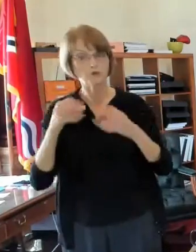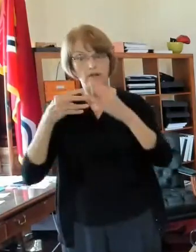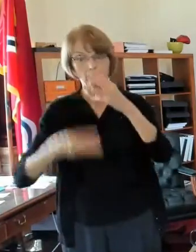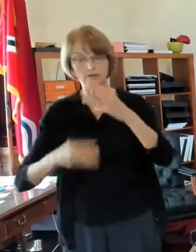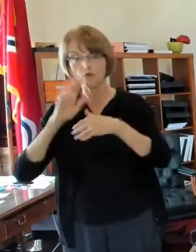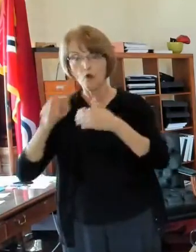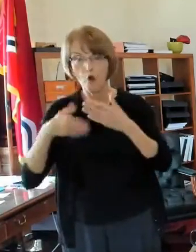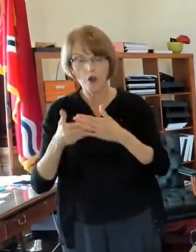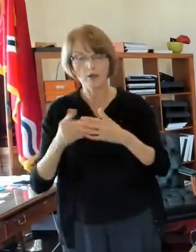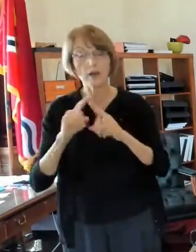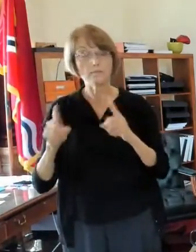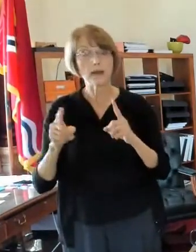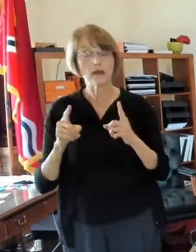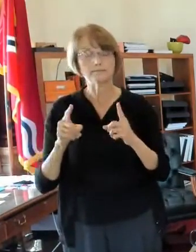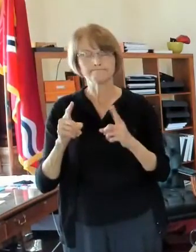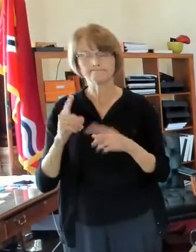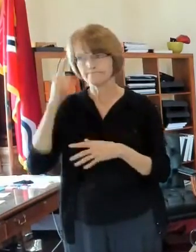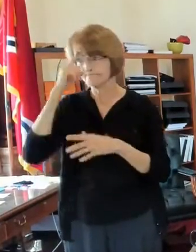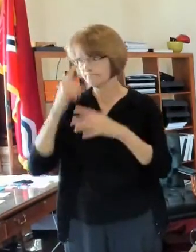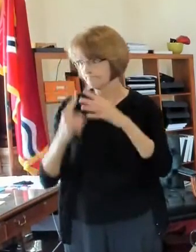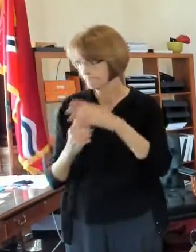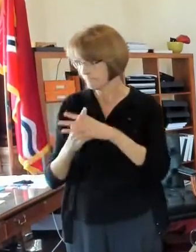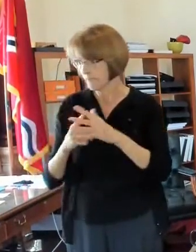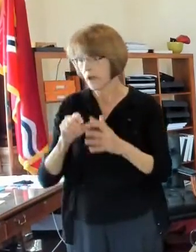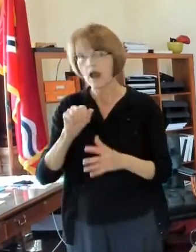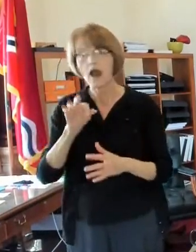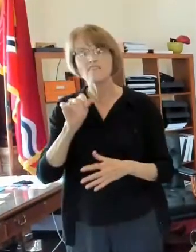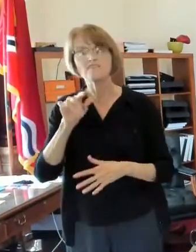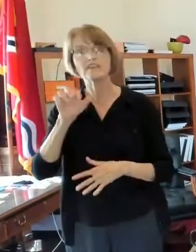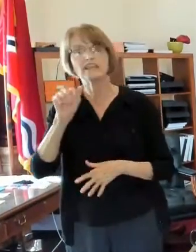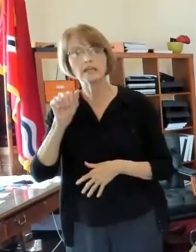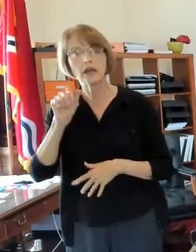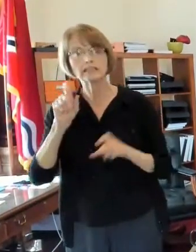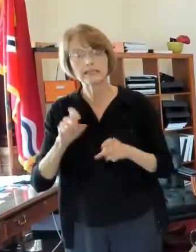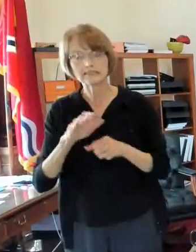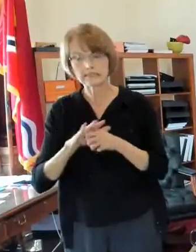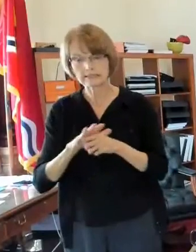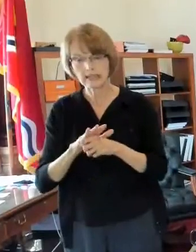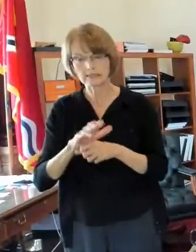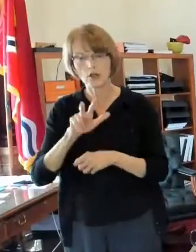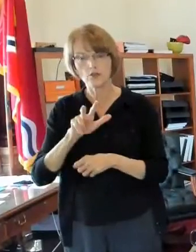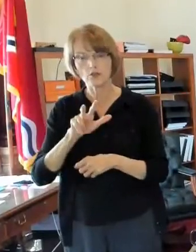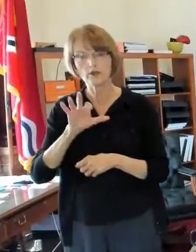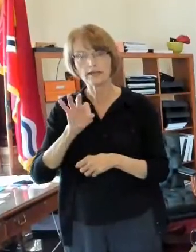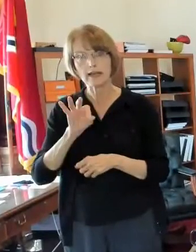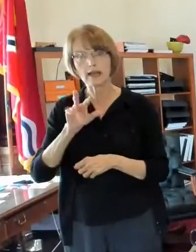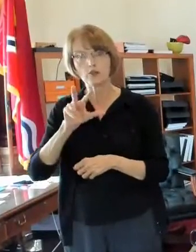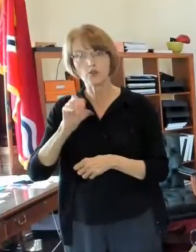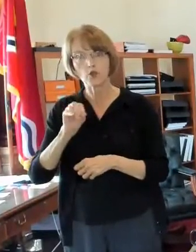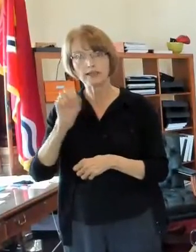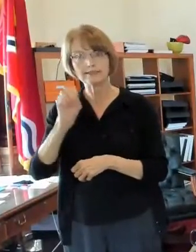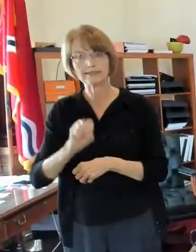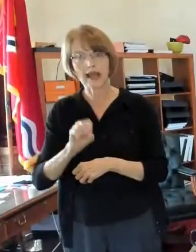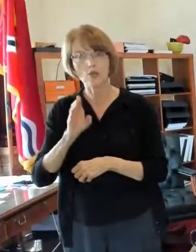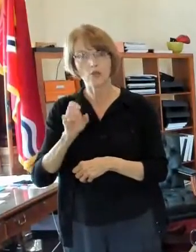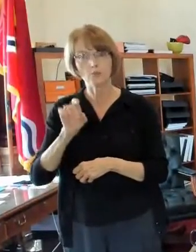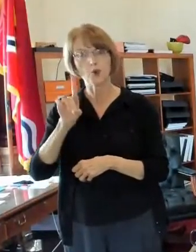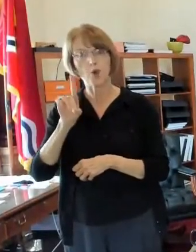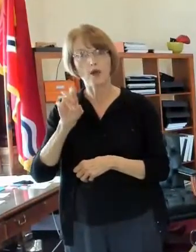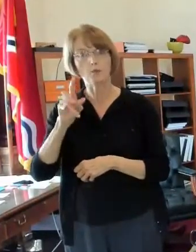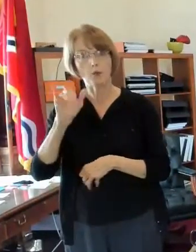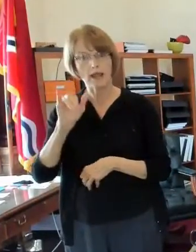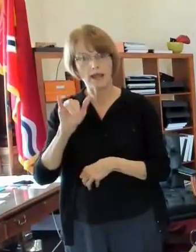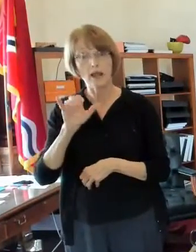all the sites but the one that's coming to my mind is the affinia testing site which is a 39 30 south broadway uh